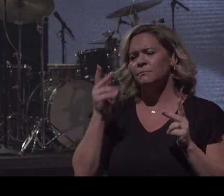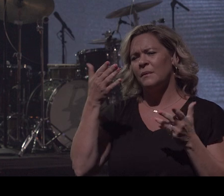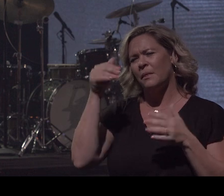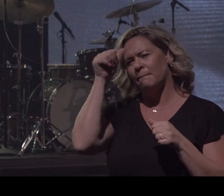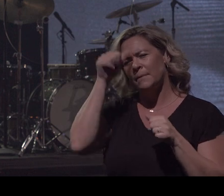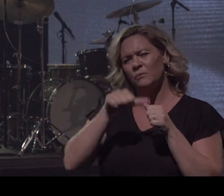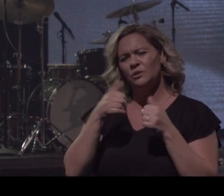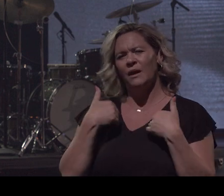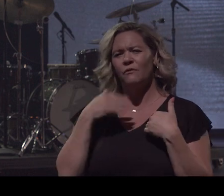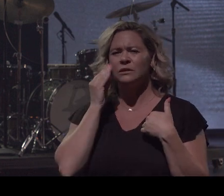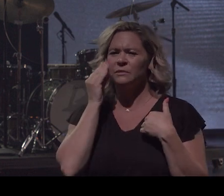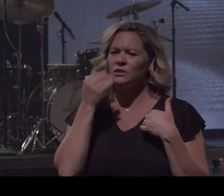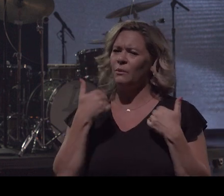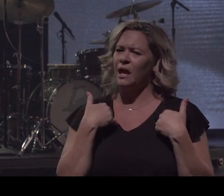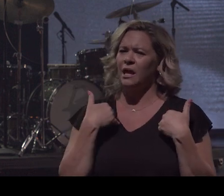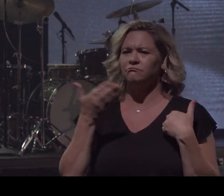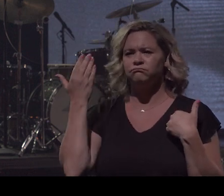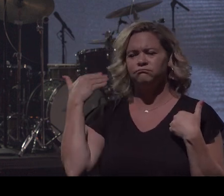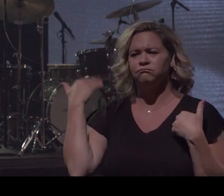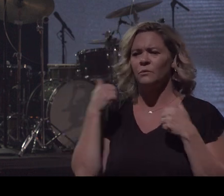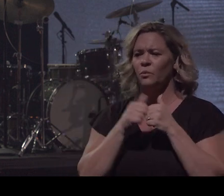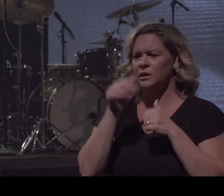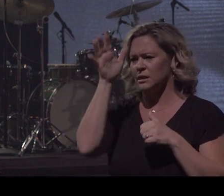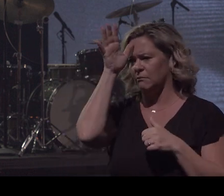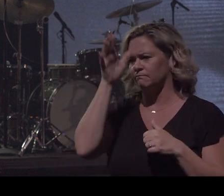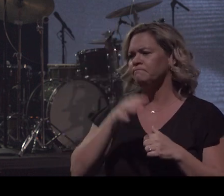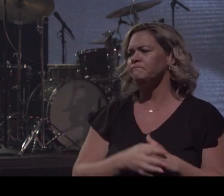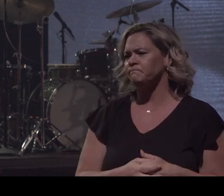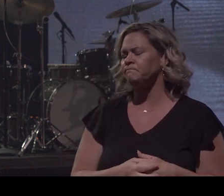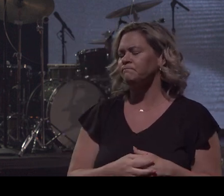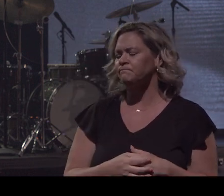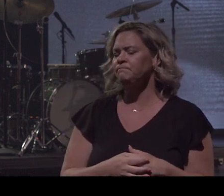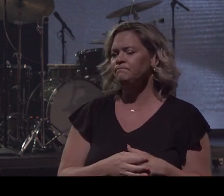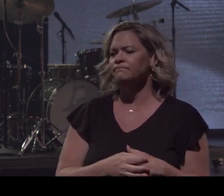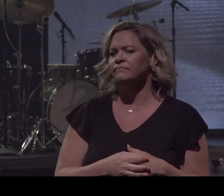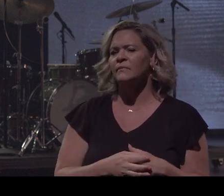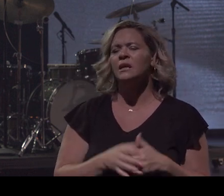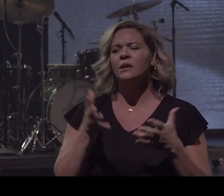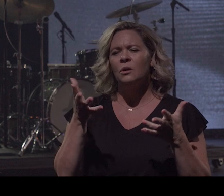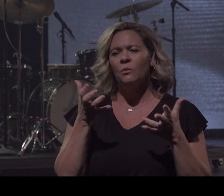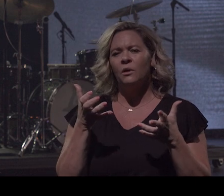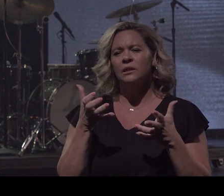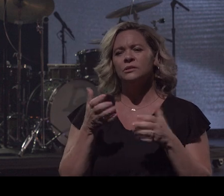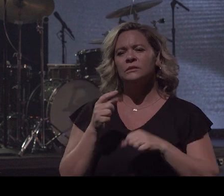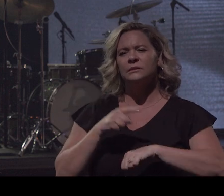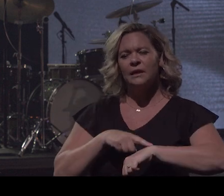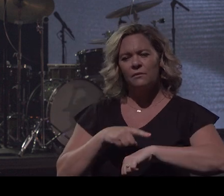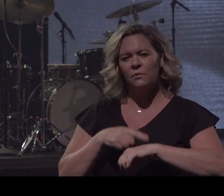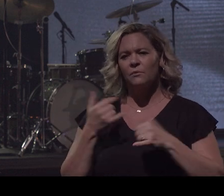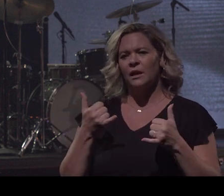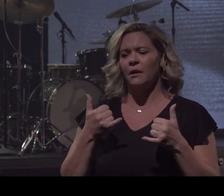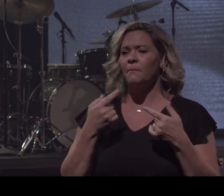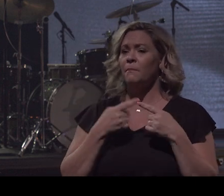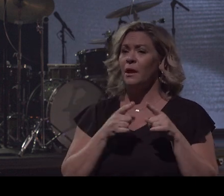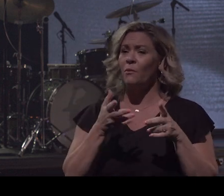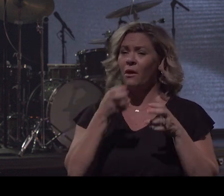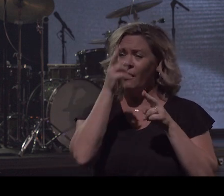experience that you had with your dad but I do want to take a moment and I want to honor and I want to celebrate